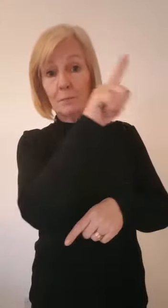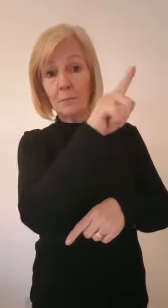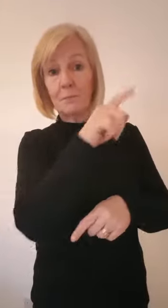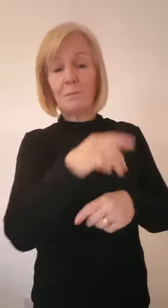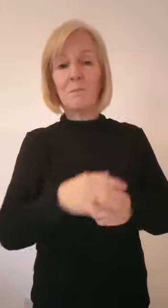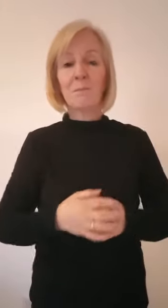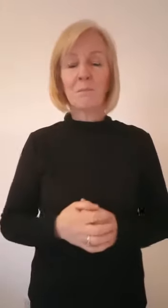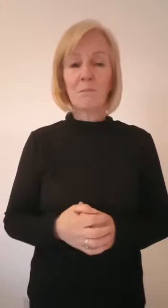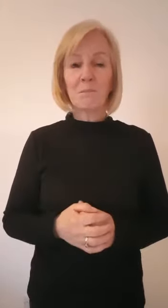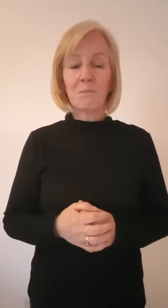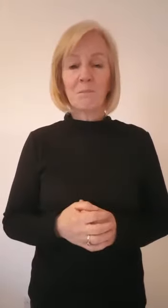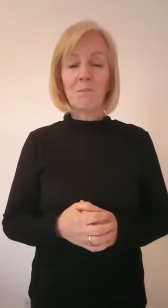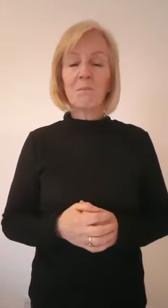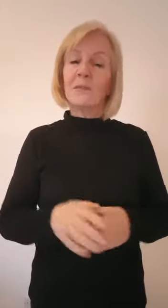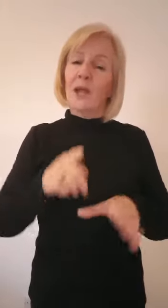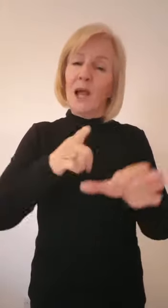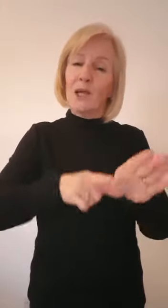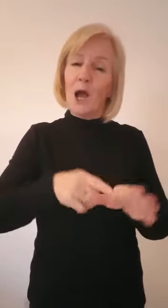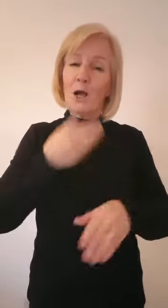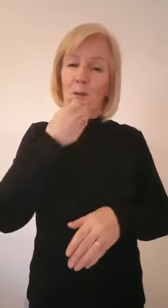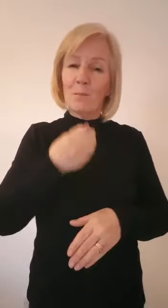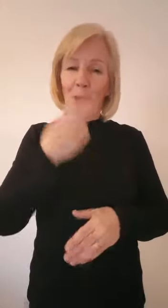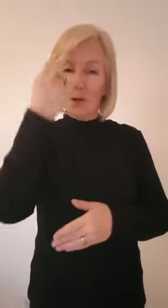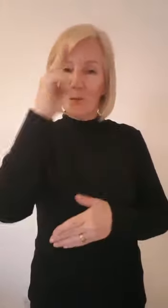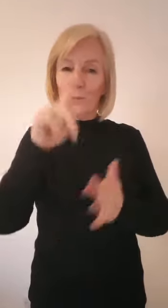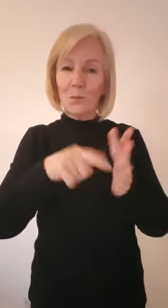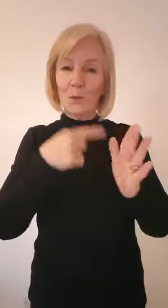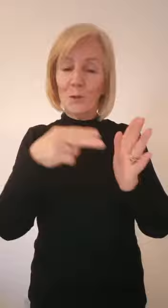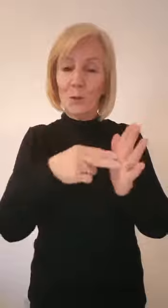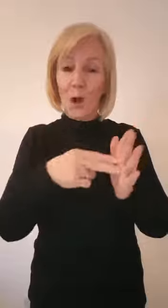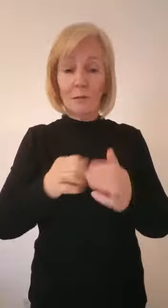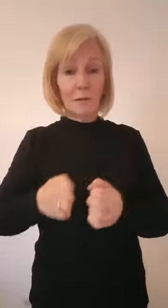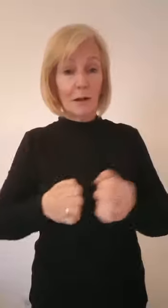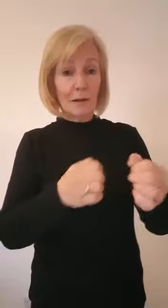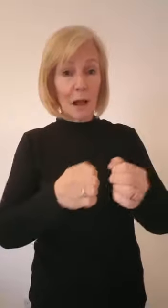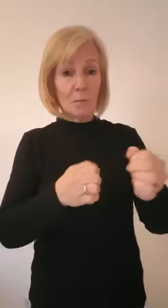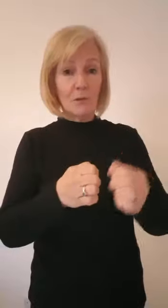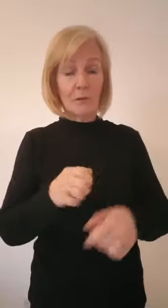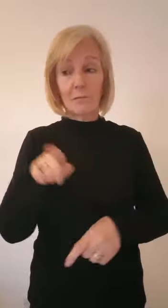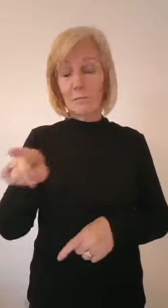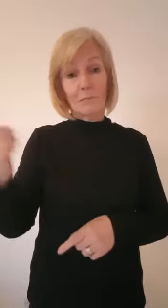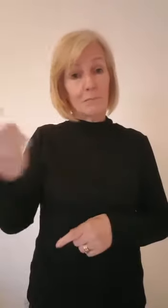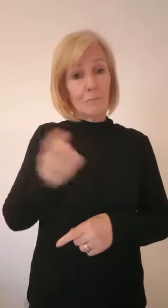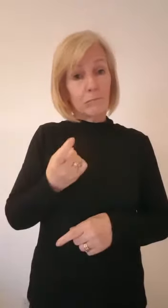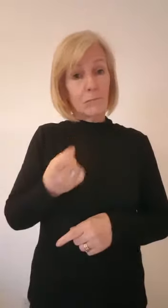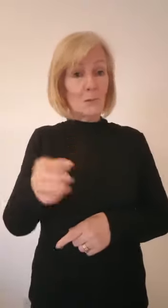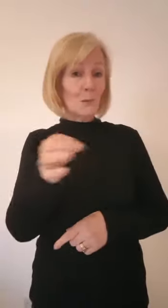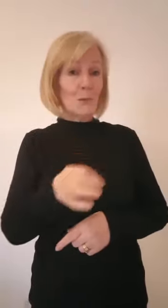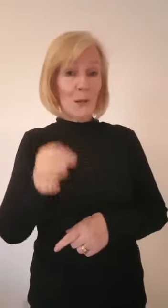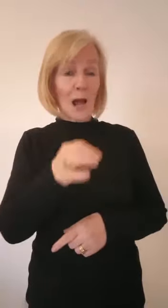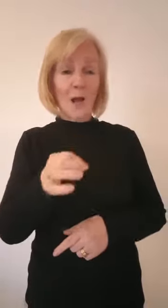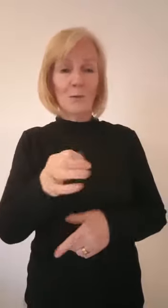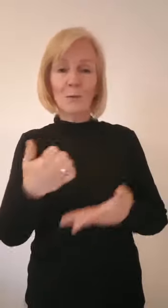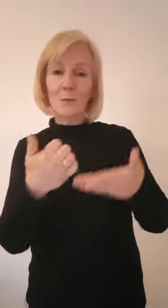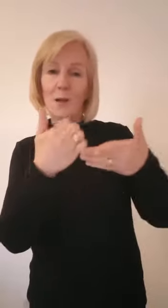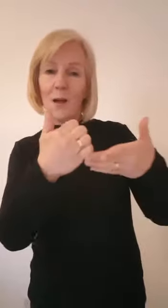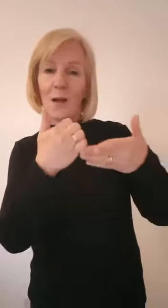A young carpenter called John comes to town to help work on the spire but